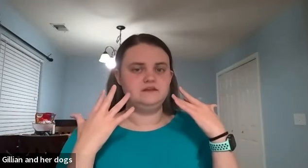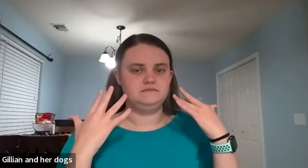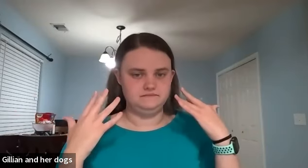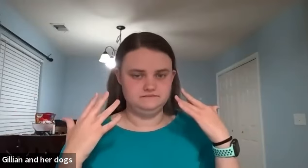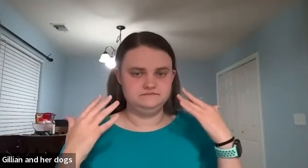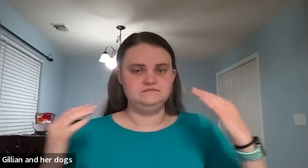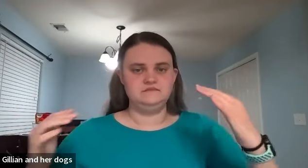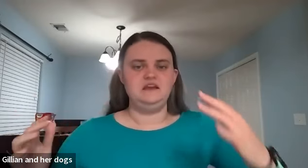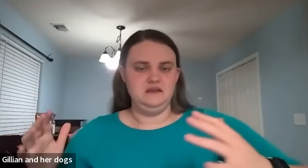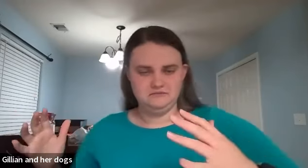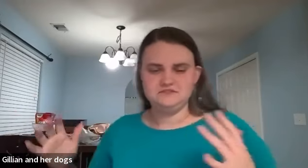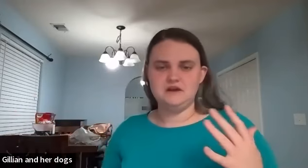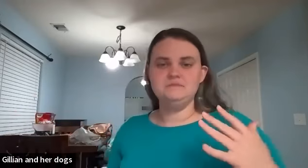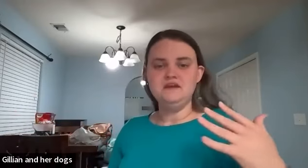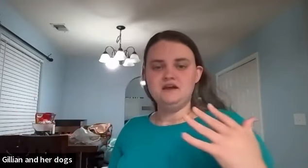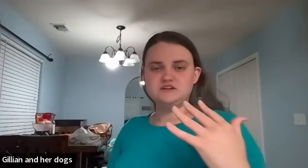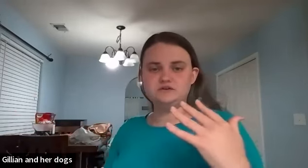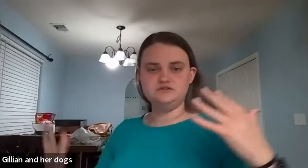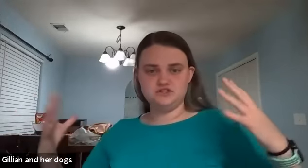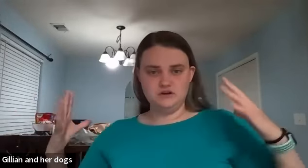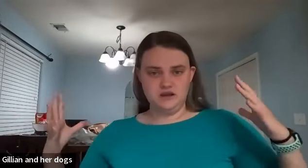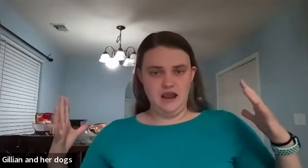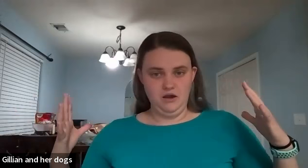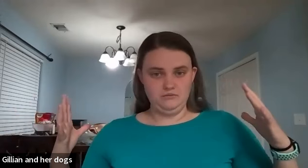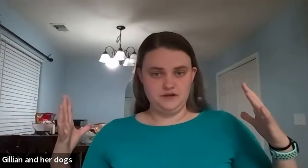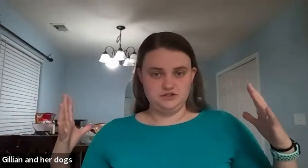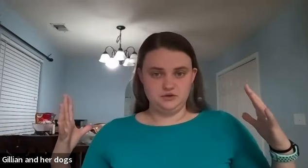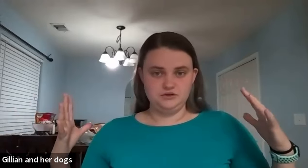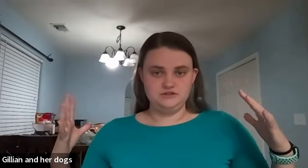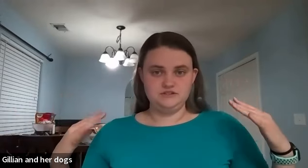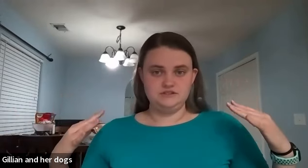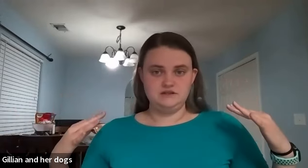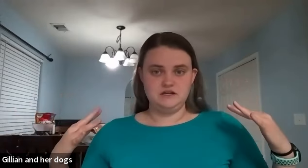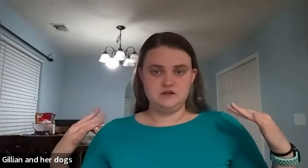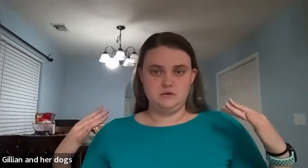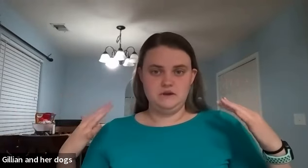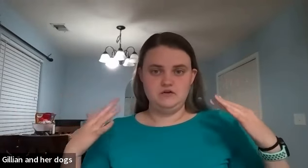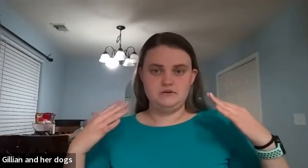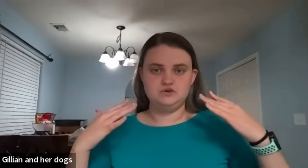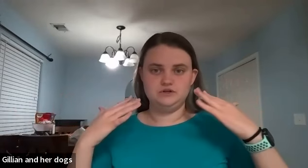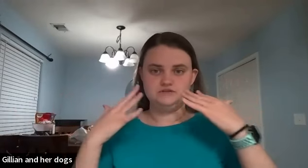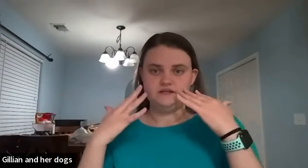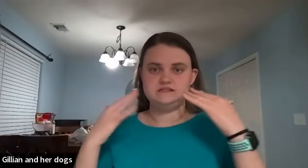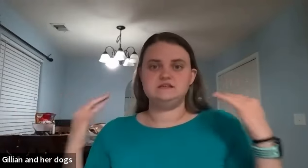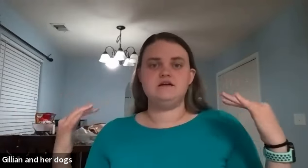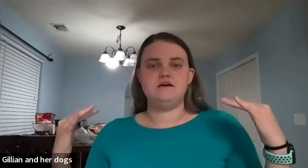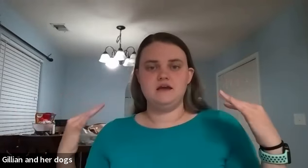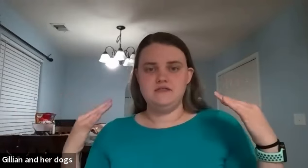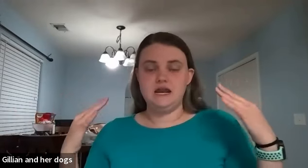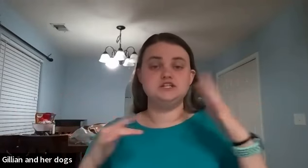here sorry so you start kind of out by your shoulders and you're going to wiggle them towards your face and then i